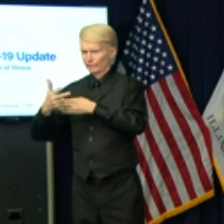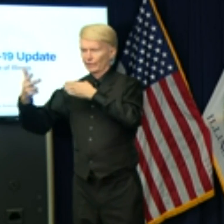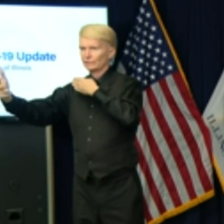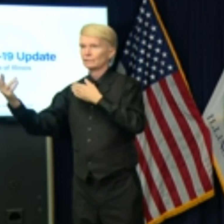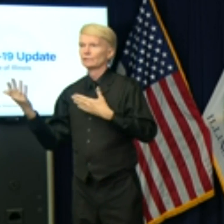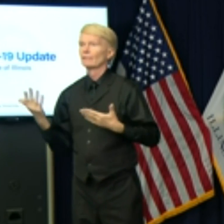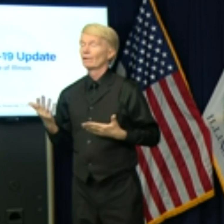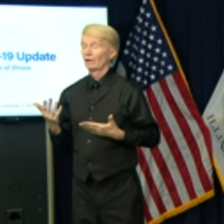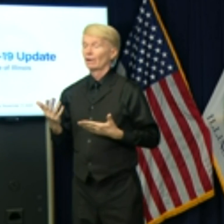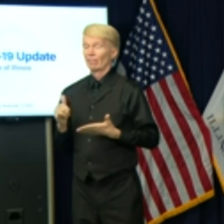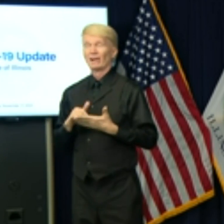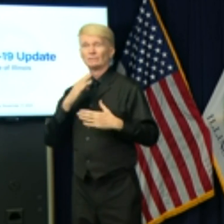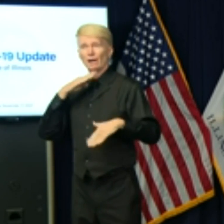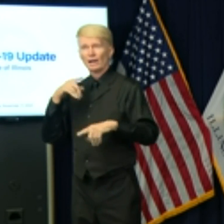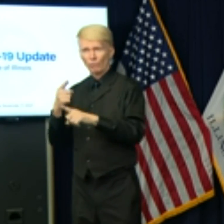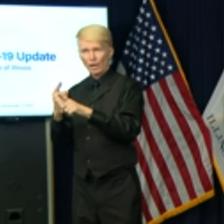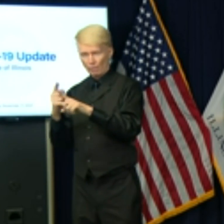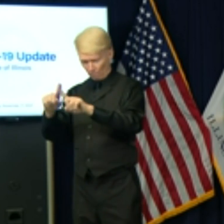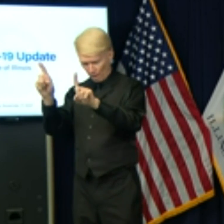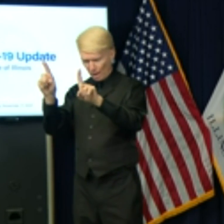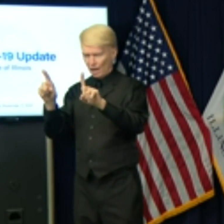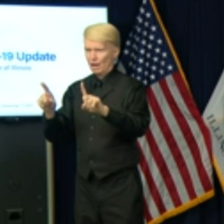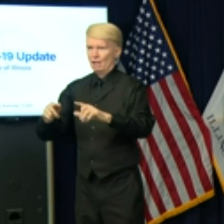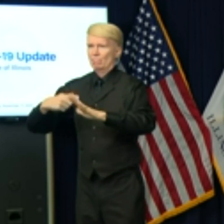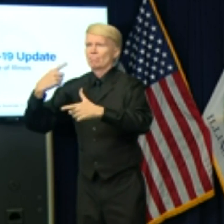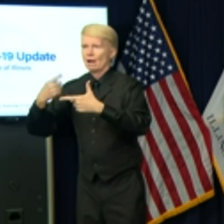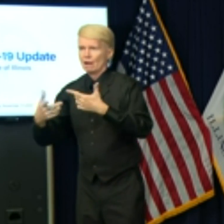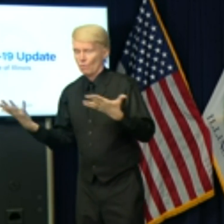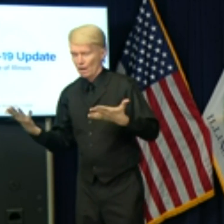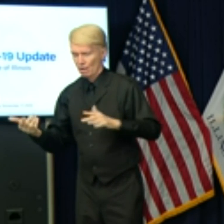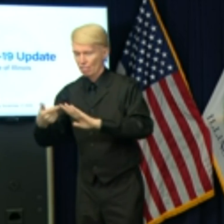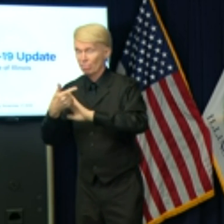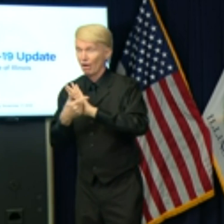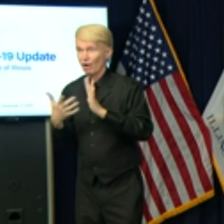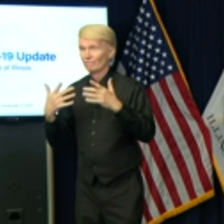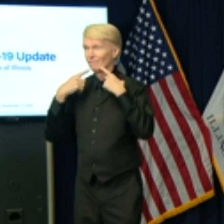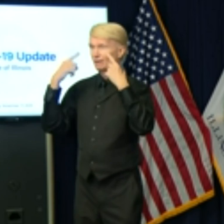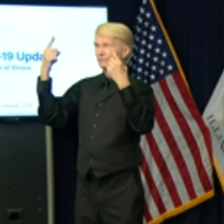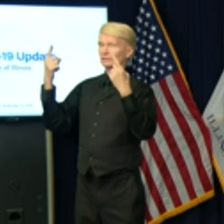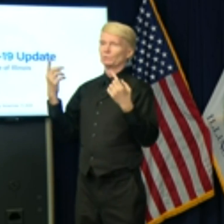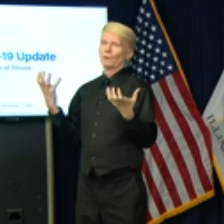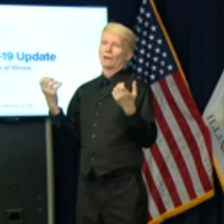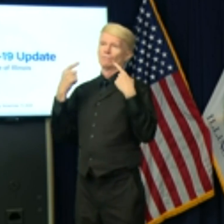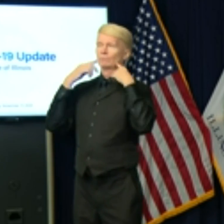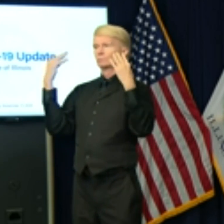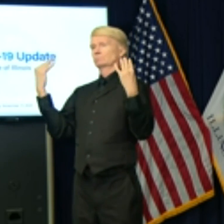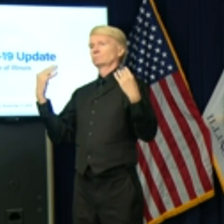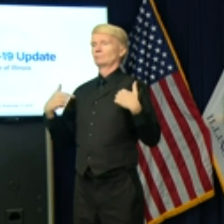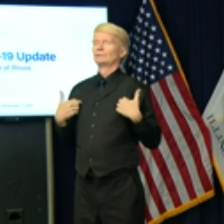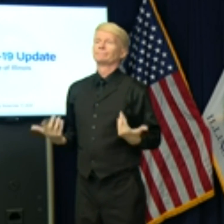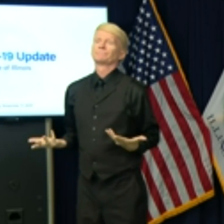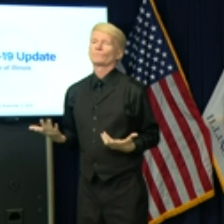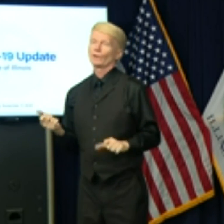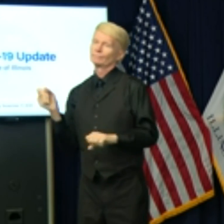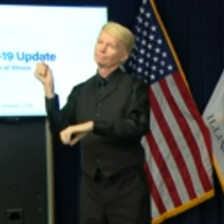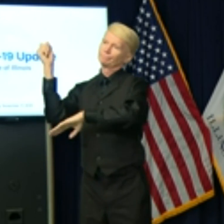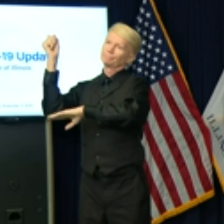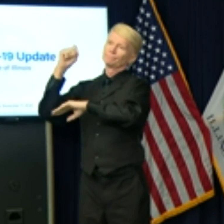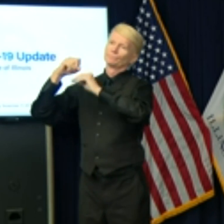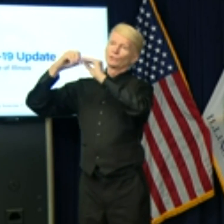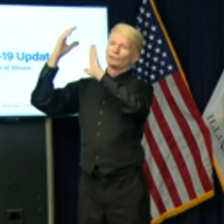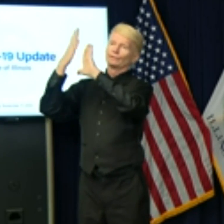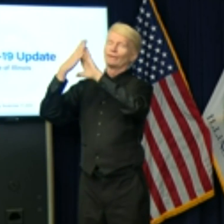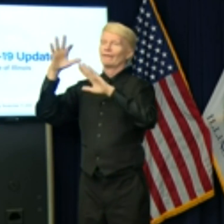enough, then a well-known lawyer. Who cares more about headlines than winning his cases. Posted a bounty on his